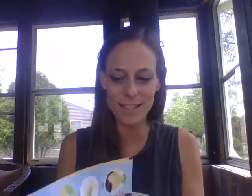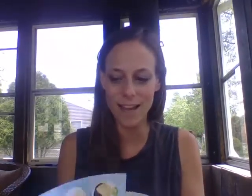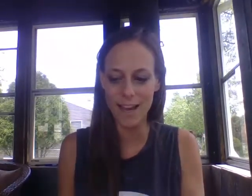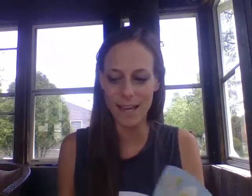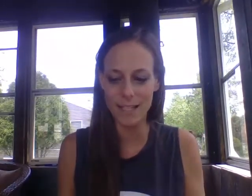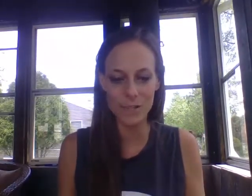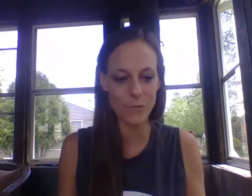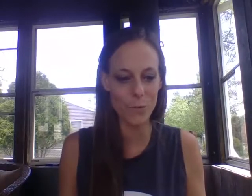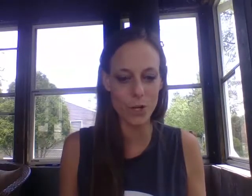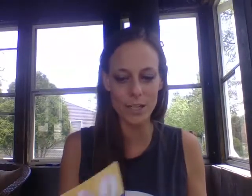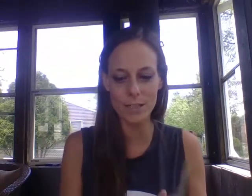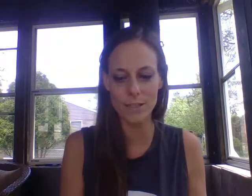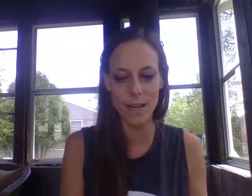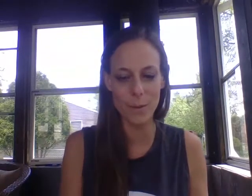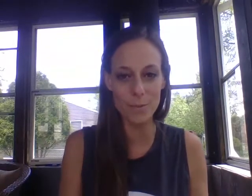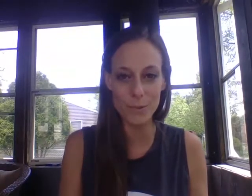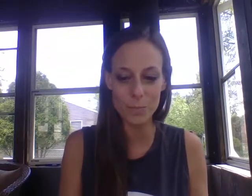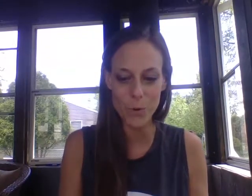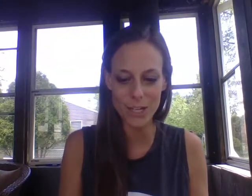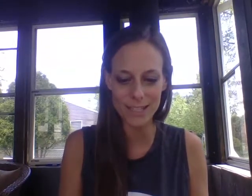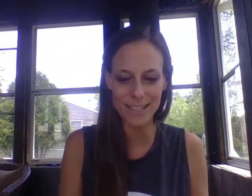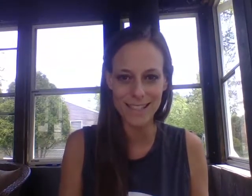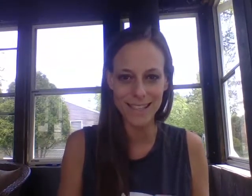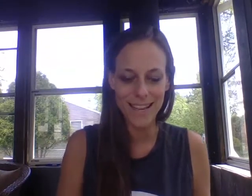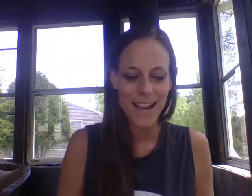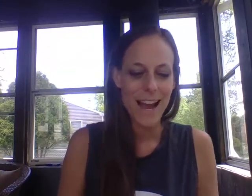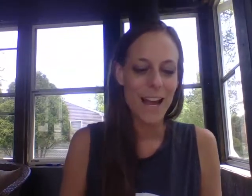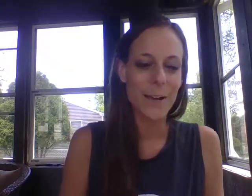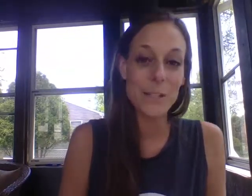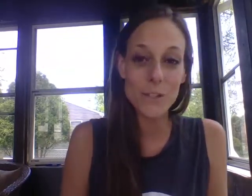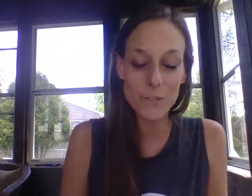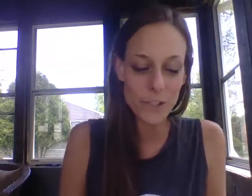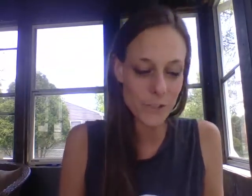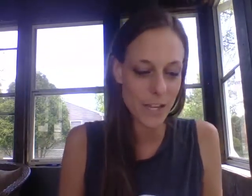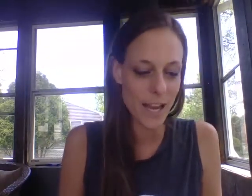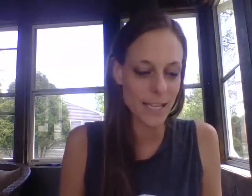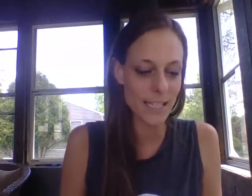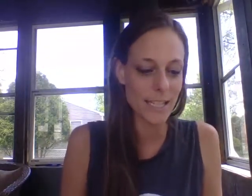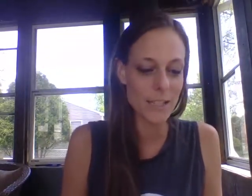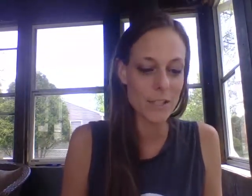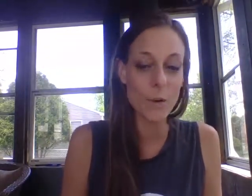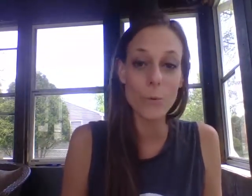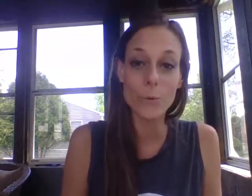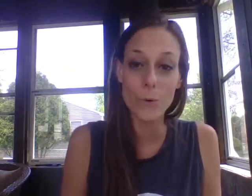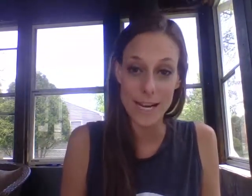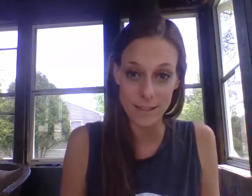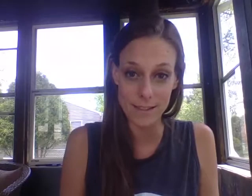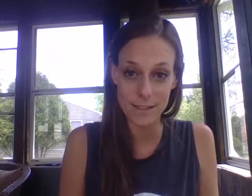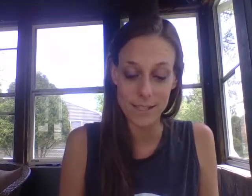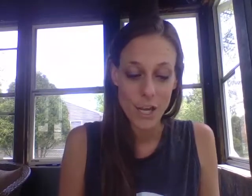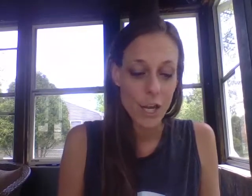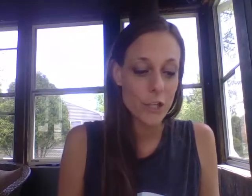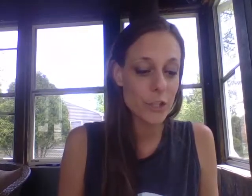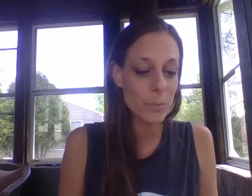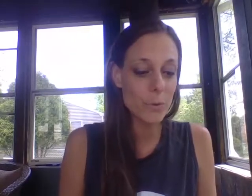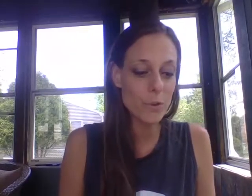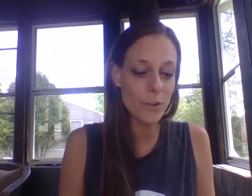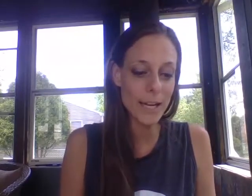signs for some sports all right so the first sign is race you're gonna move your